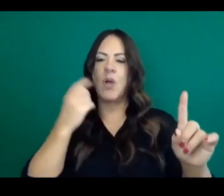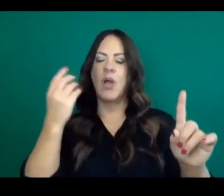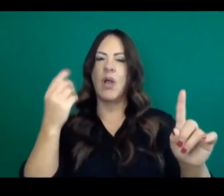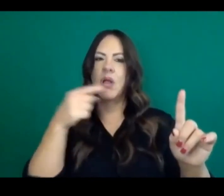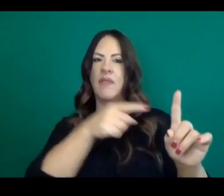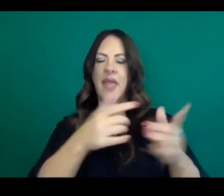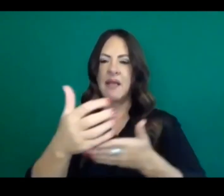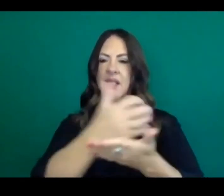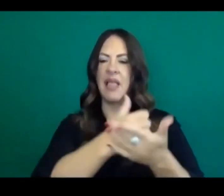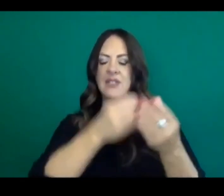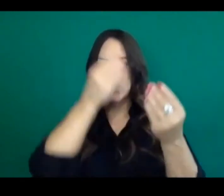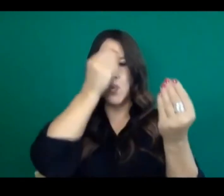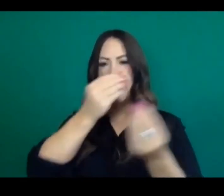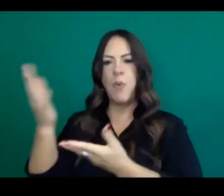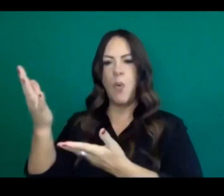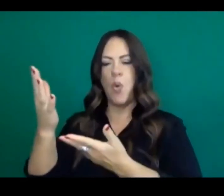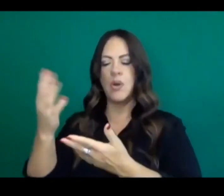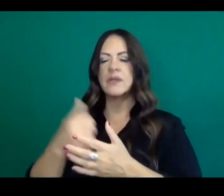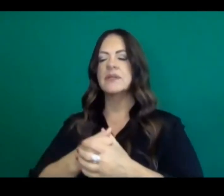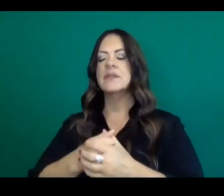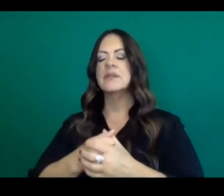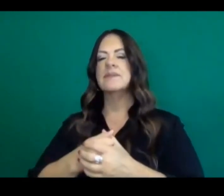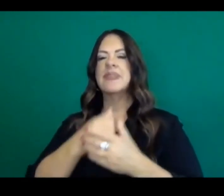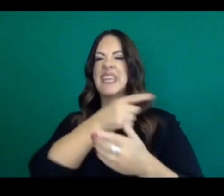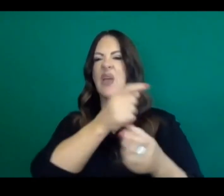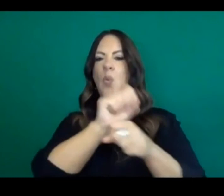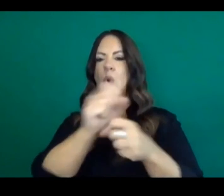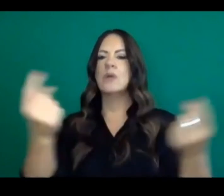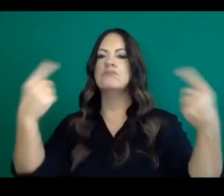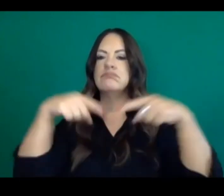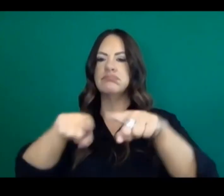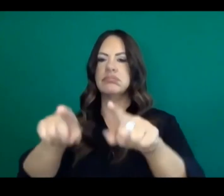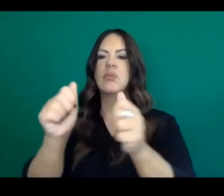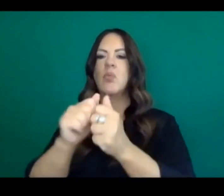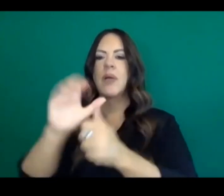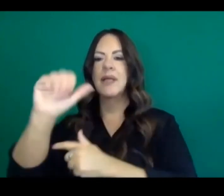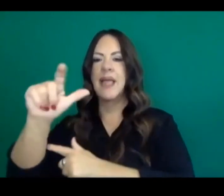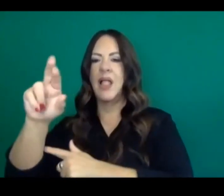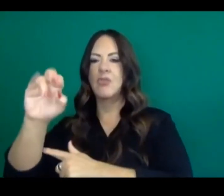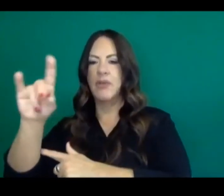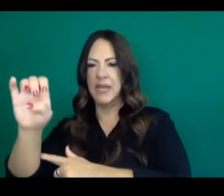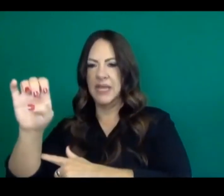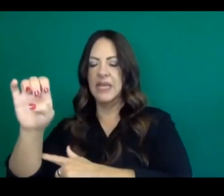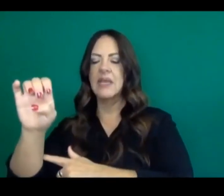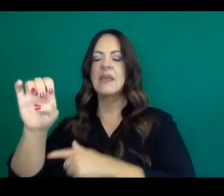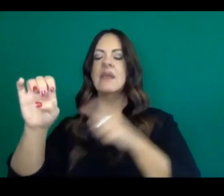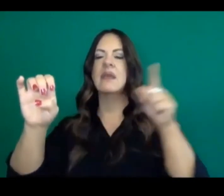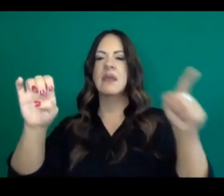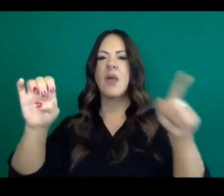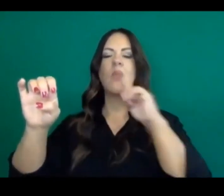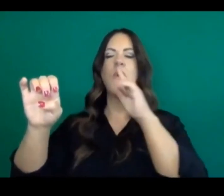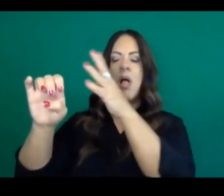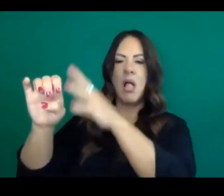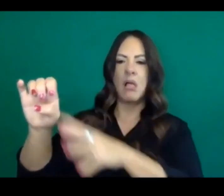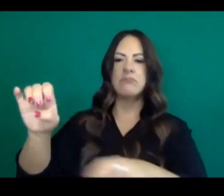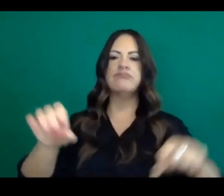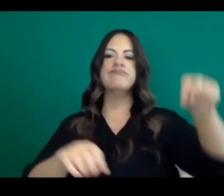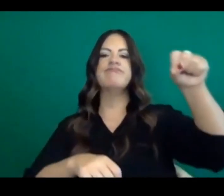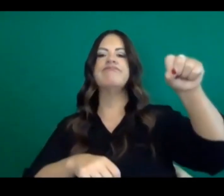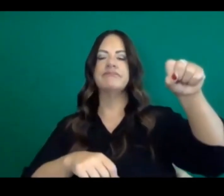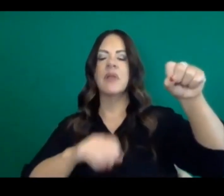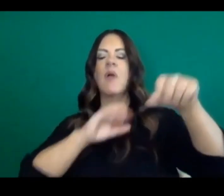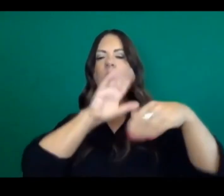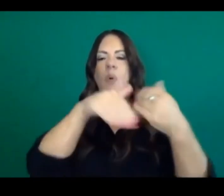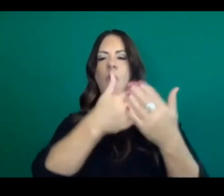parallel to CalReady. It will, yes, offload CalReady from all of the COVID-related data.